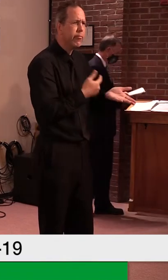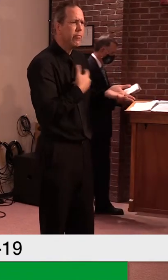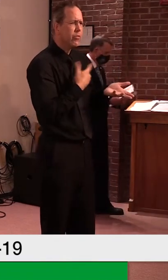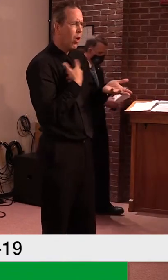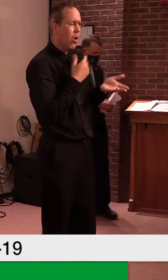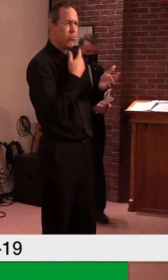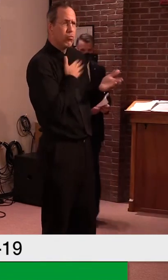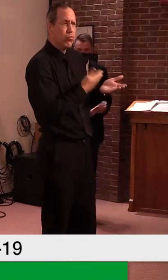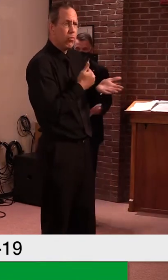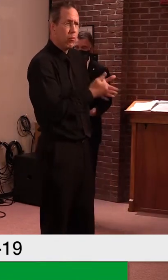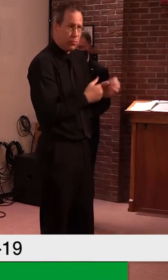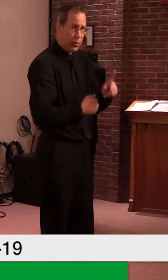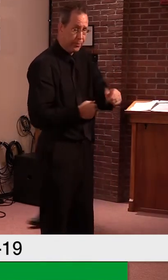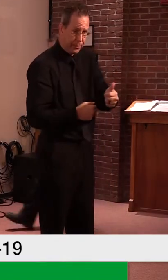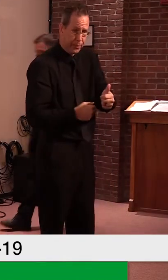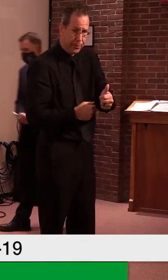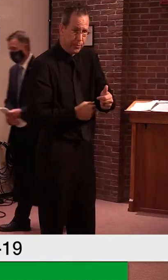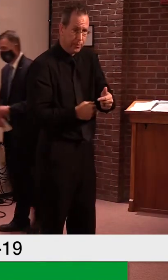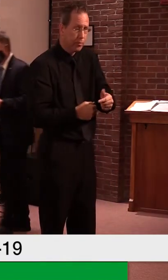Sure. Thank you, Mike.